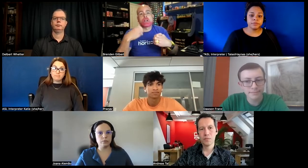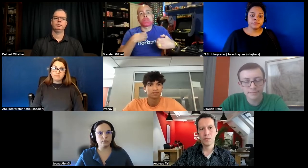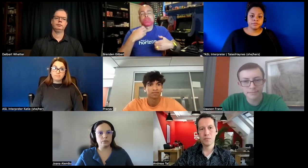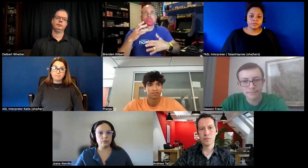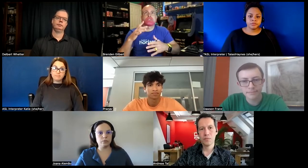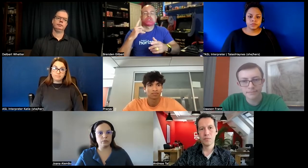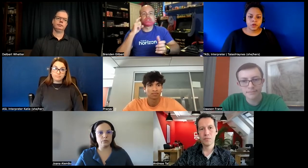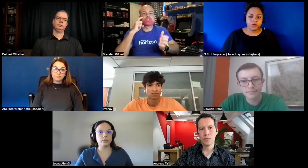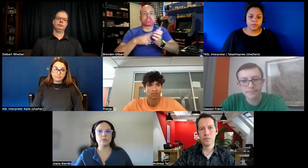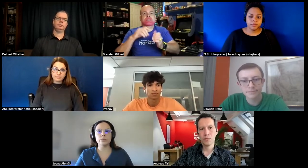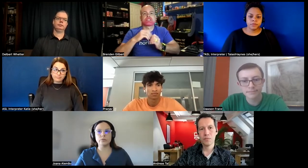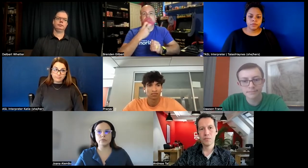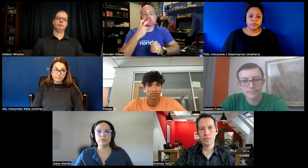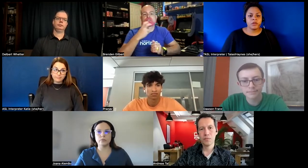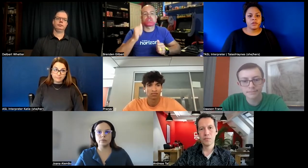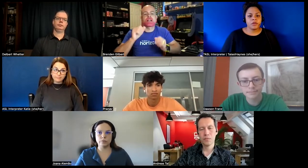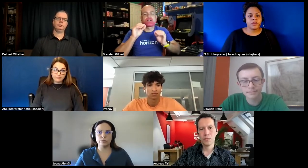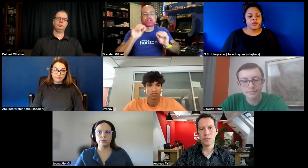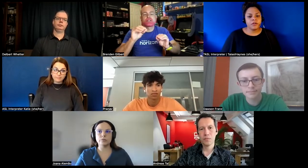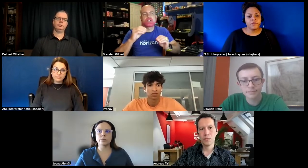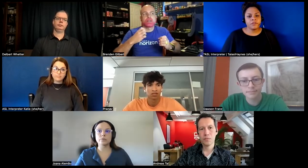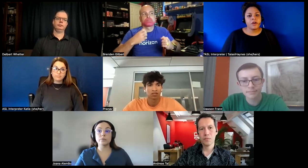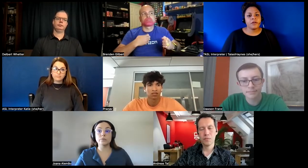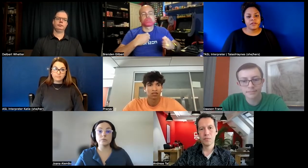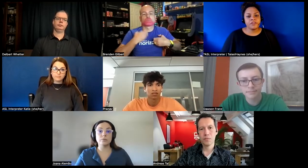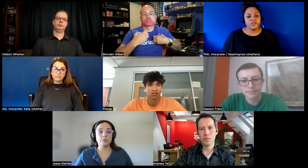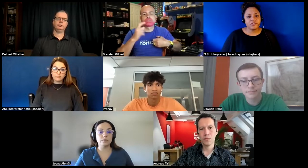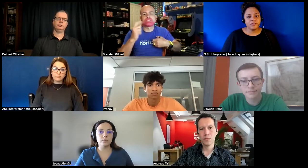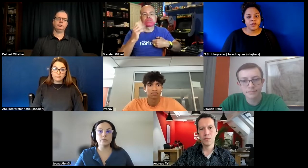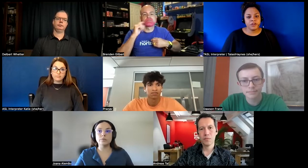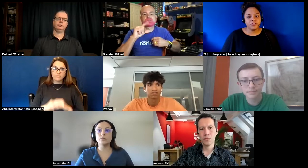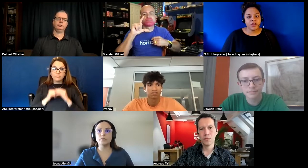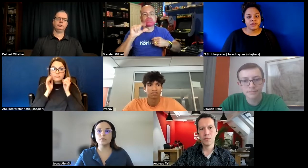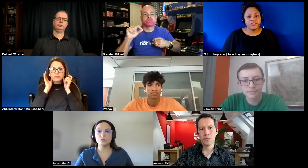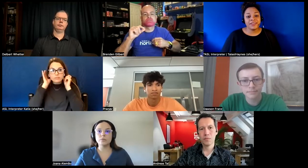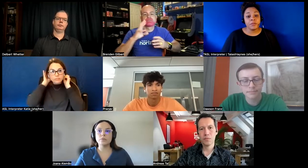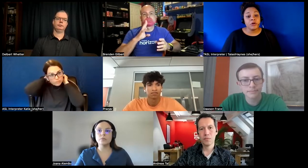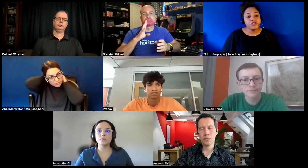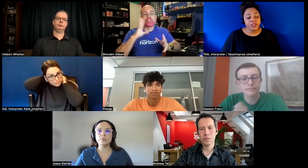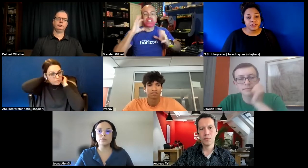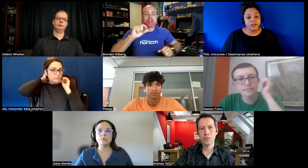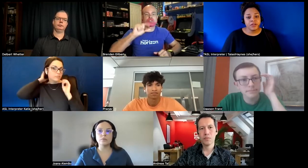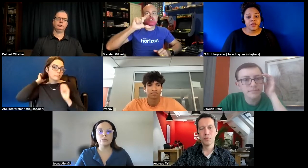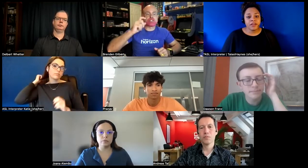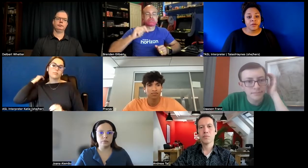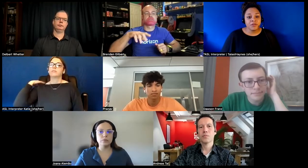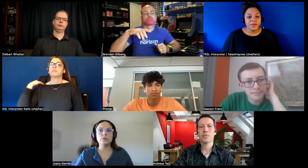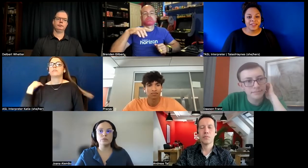yeah um thinking of uh detections in speech detecting emotion say if someone's speaking